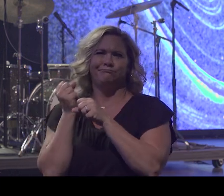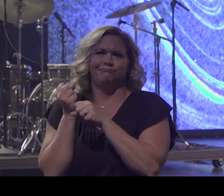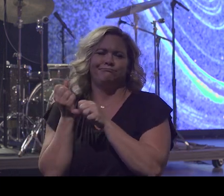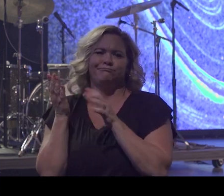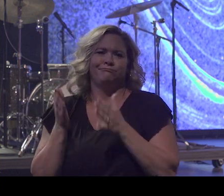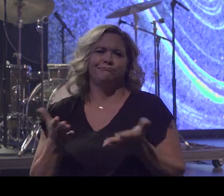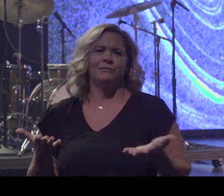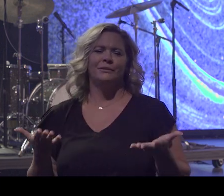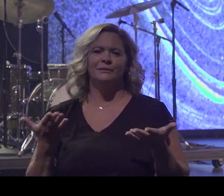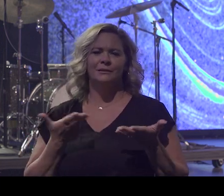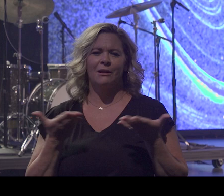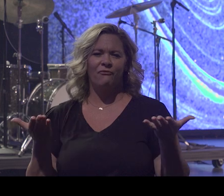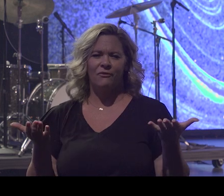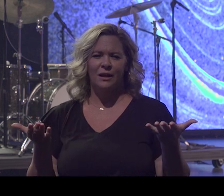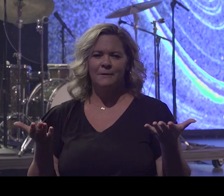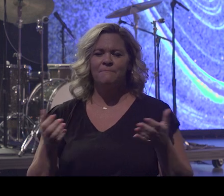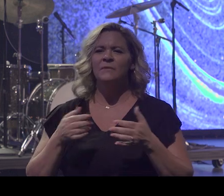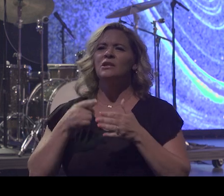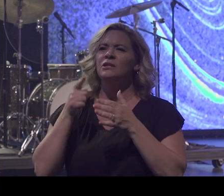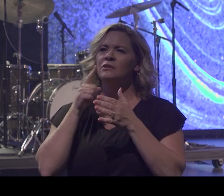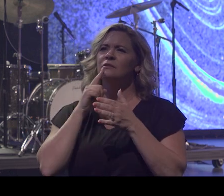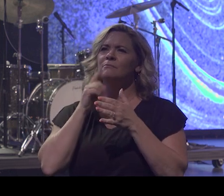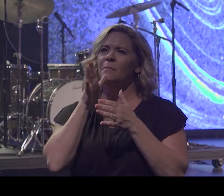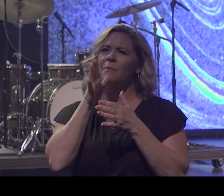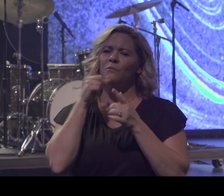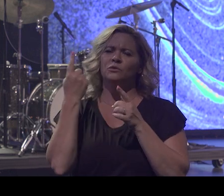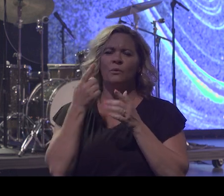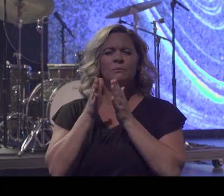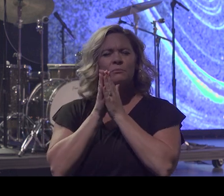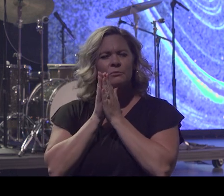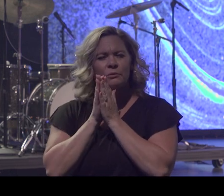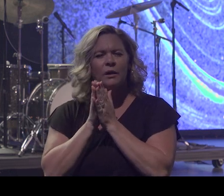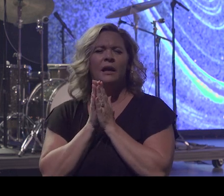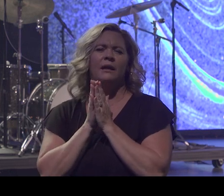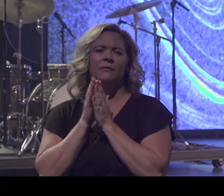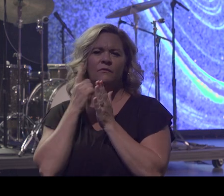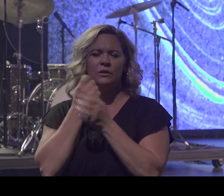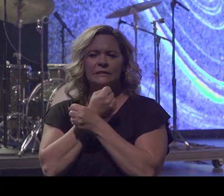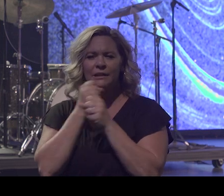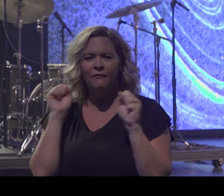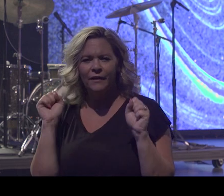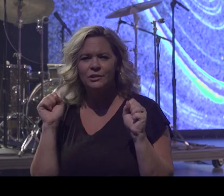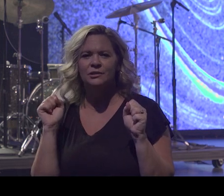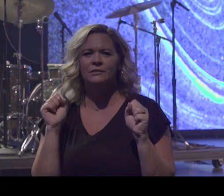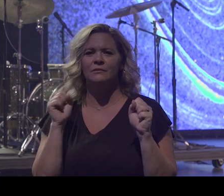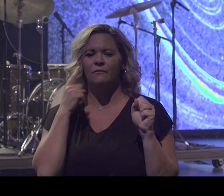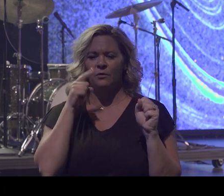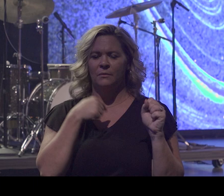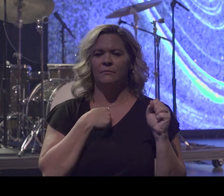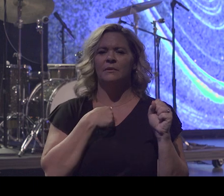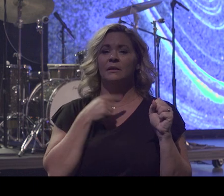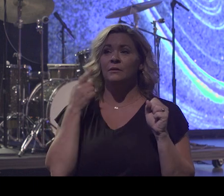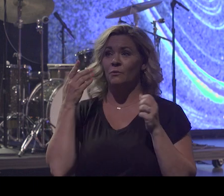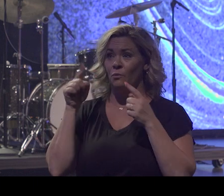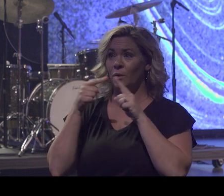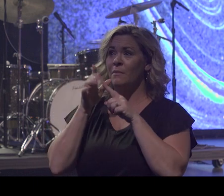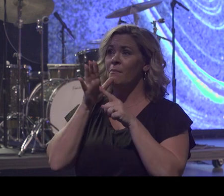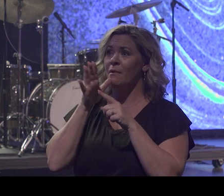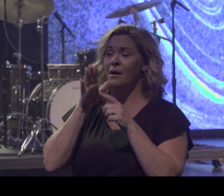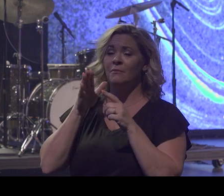She was praying and saying, God, give him salvation. Save him. See, she died and crossed over. And she didn't get to